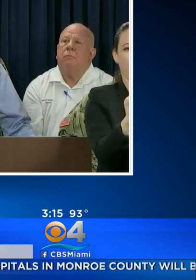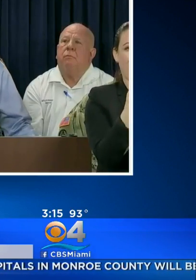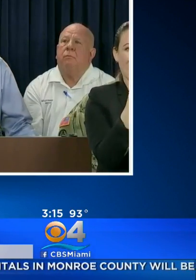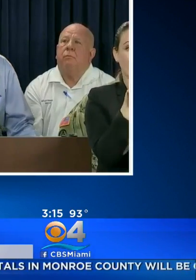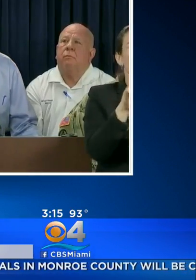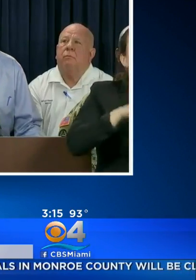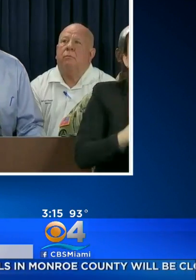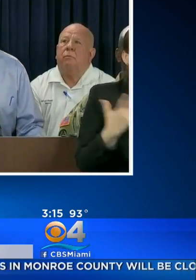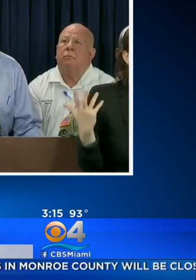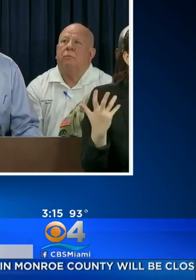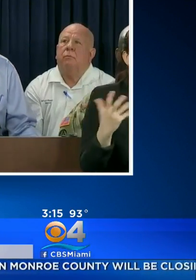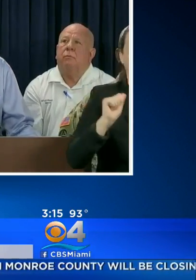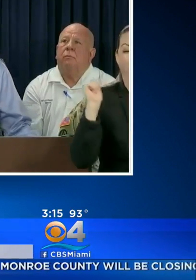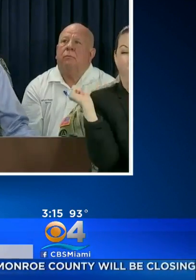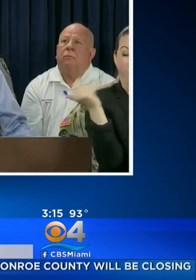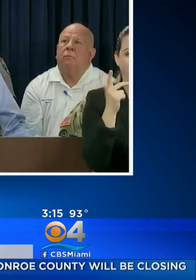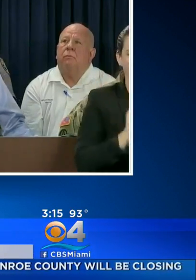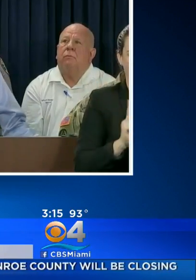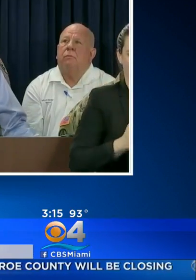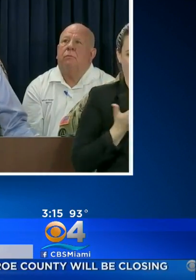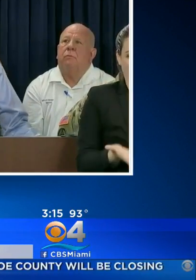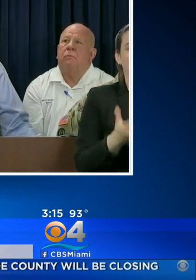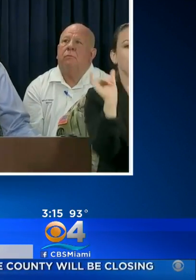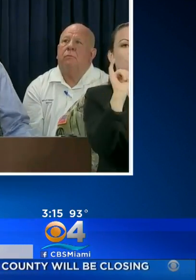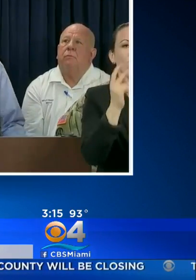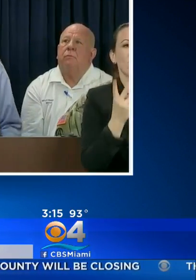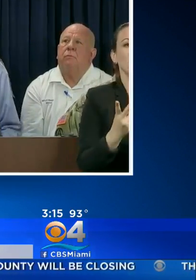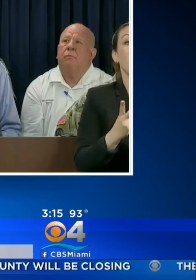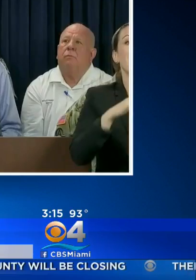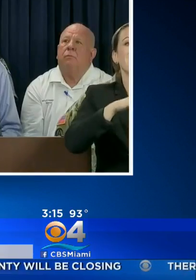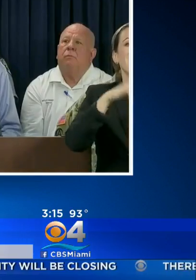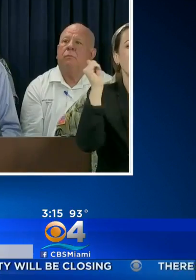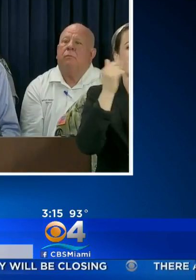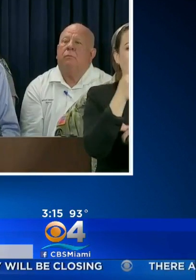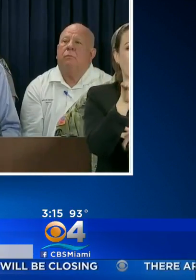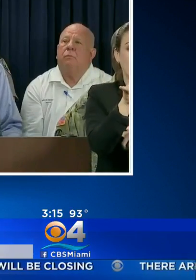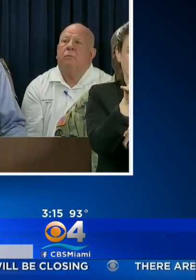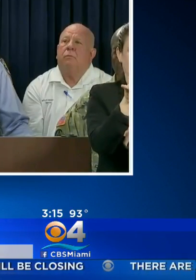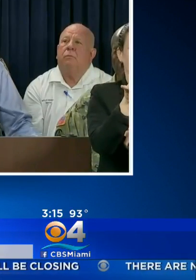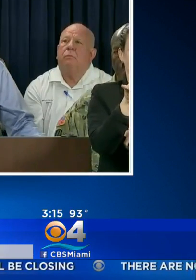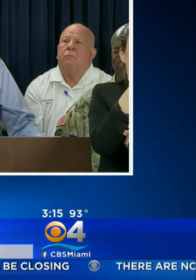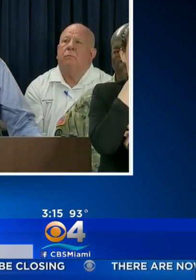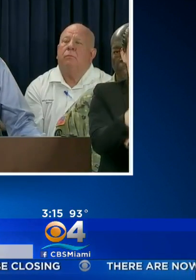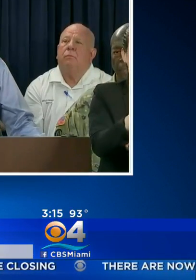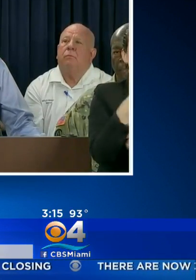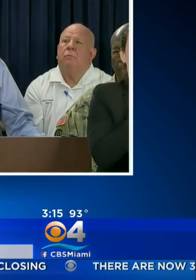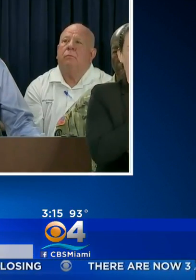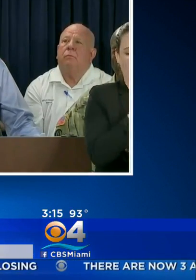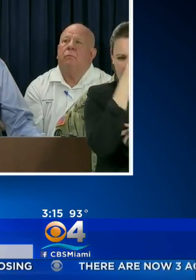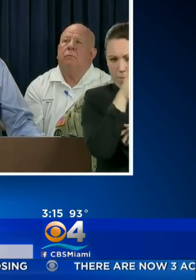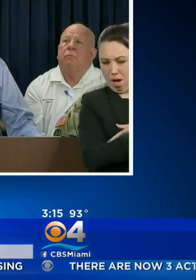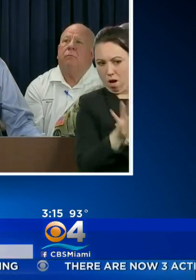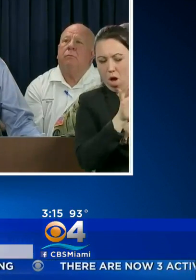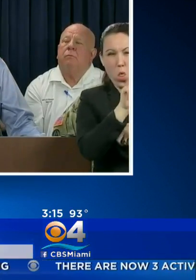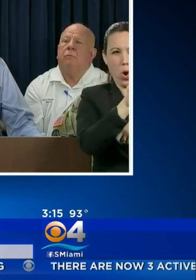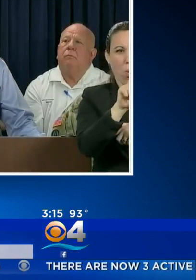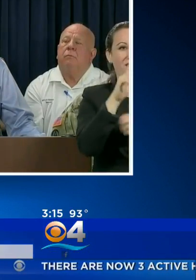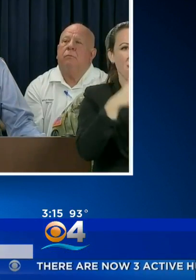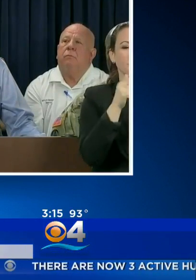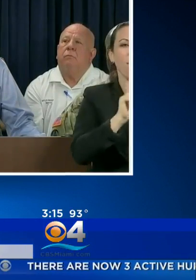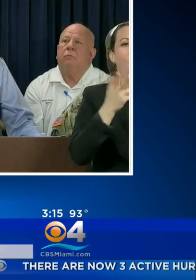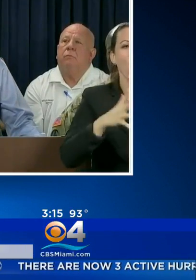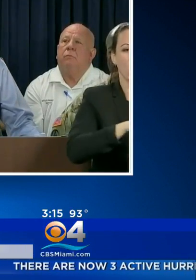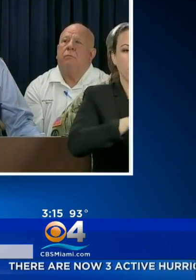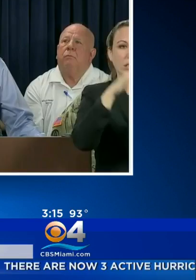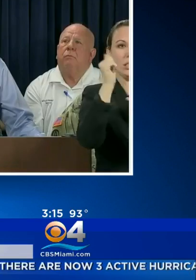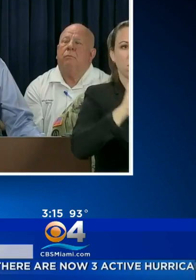THIS MEANS ALL RESIDENTS AND VISITORS. LEAVE THE KEYS. WE ESTIMATE THAT ABOUT 31,000 PEOPLE HAD ALREADY EVACUATED